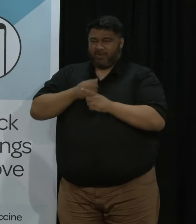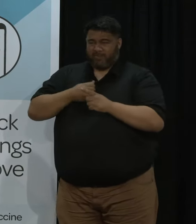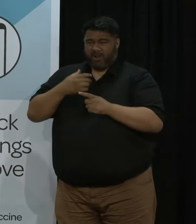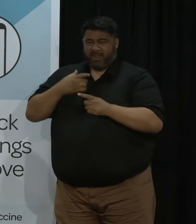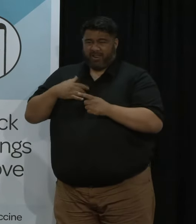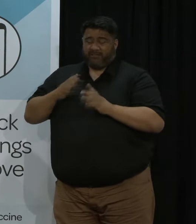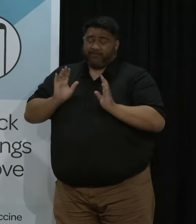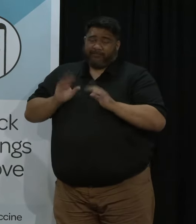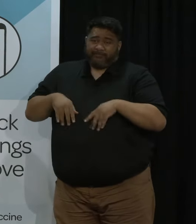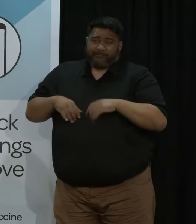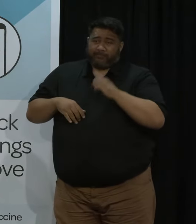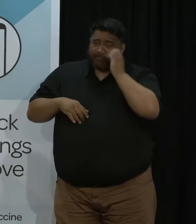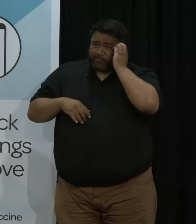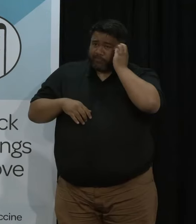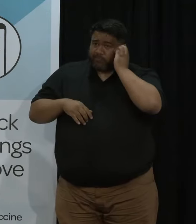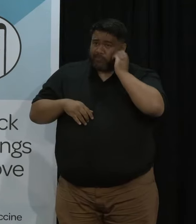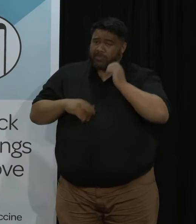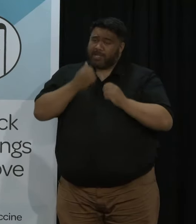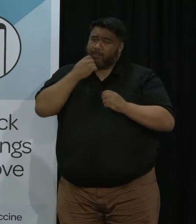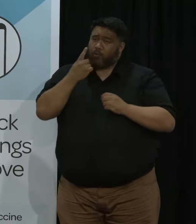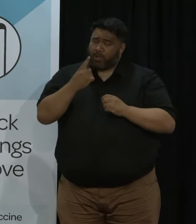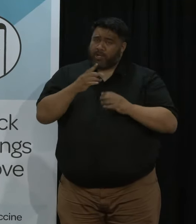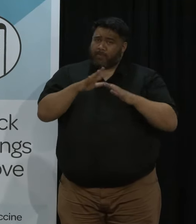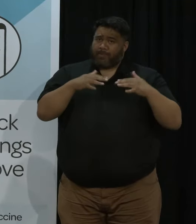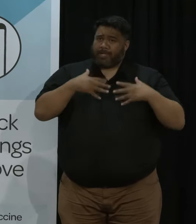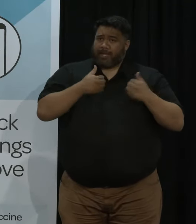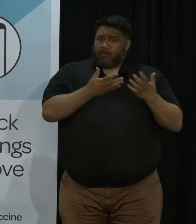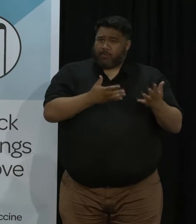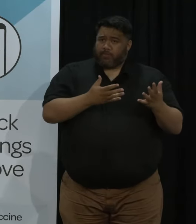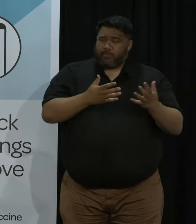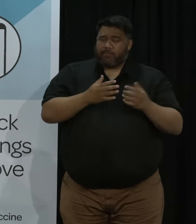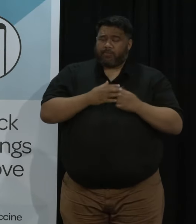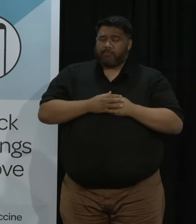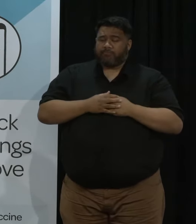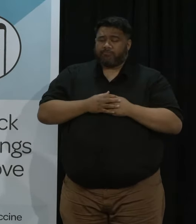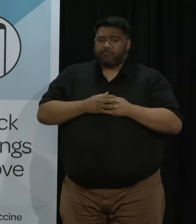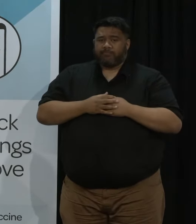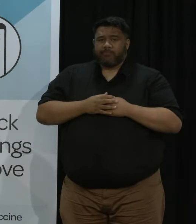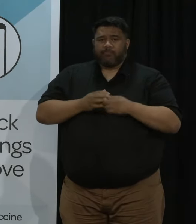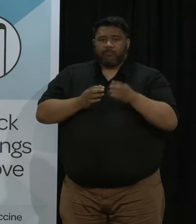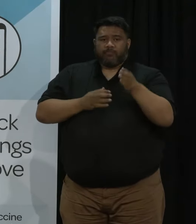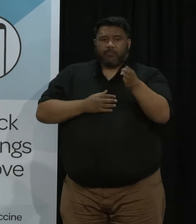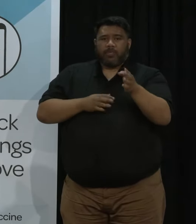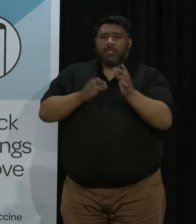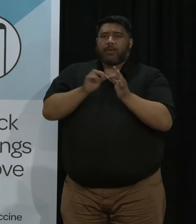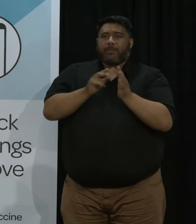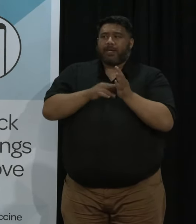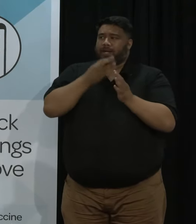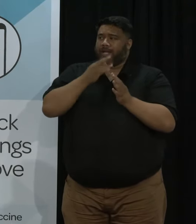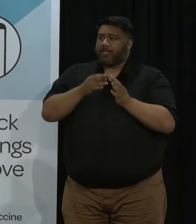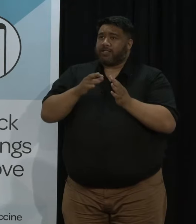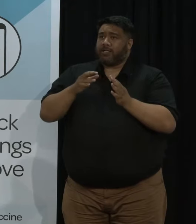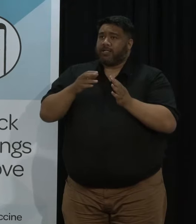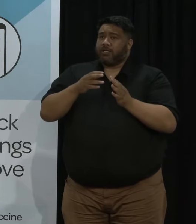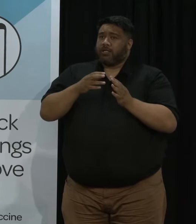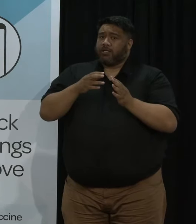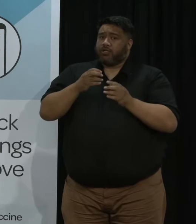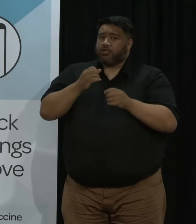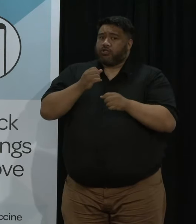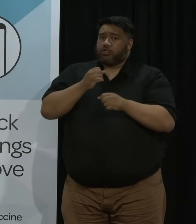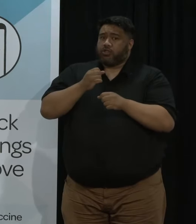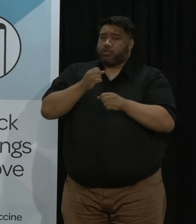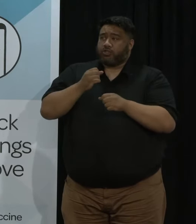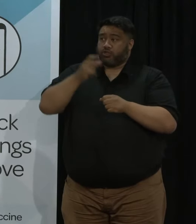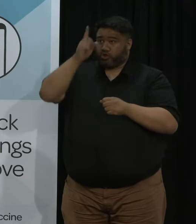first is the public health decisions nothing else Prime Minister Angela Merkel leaves office this week after 16